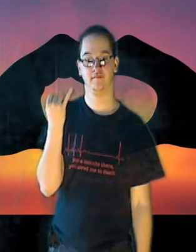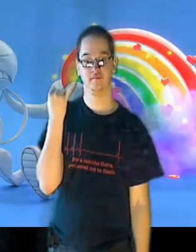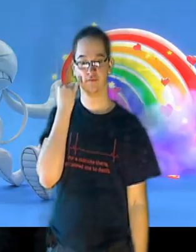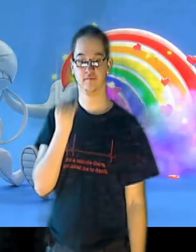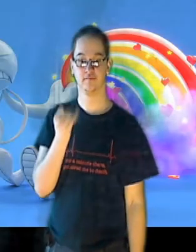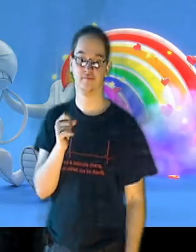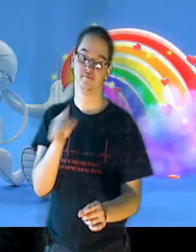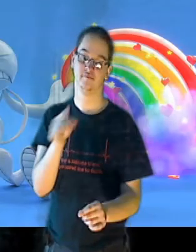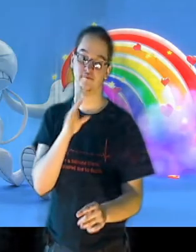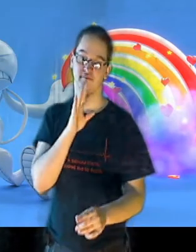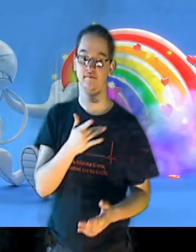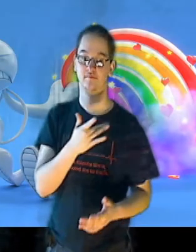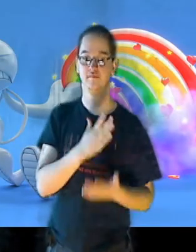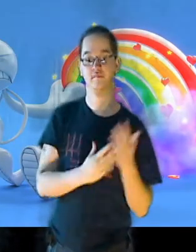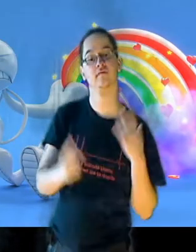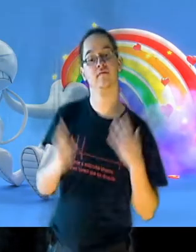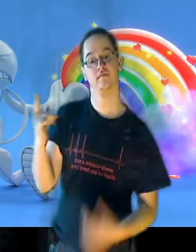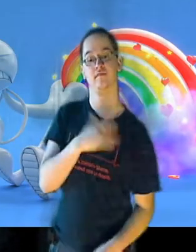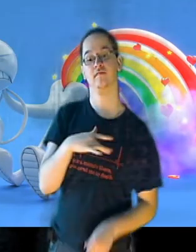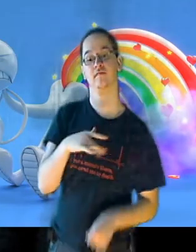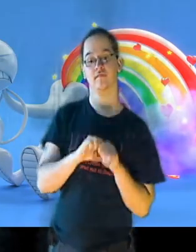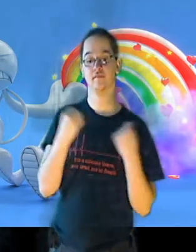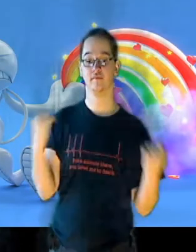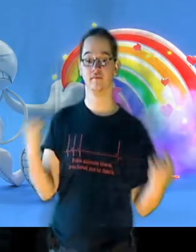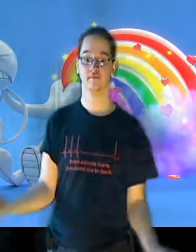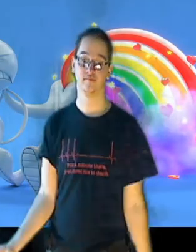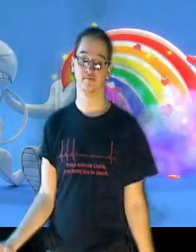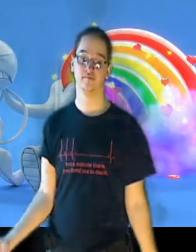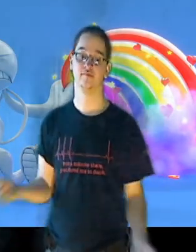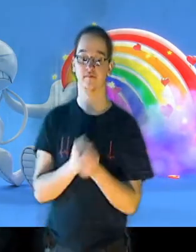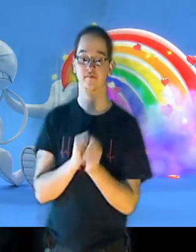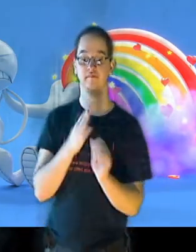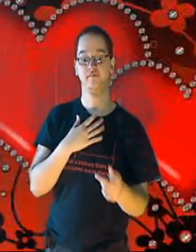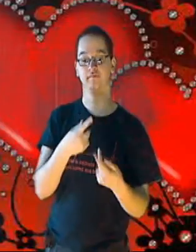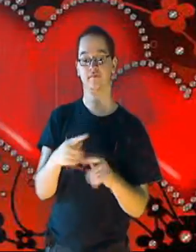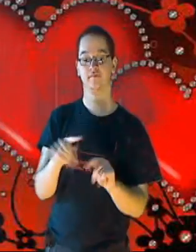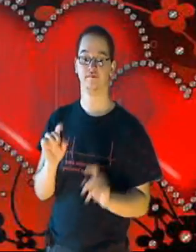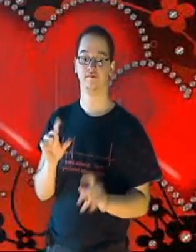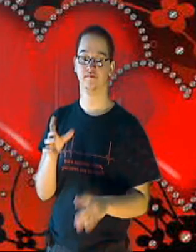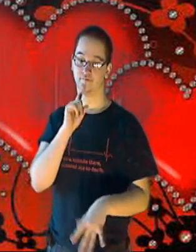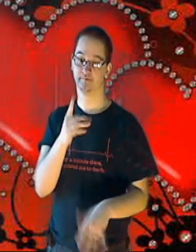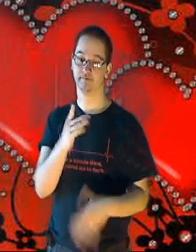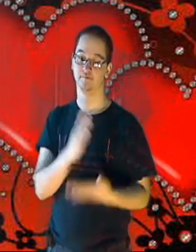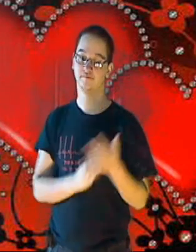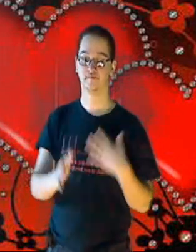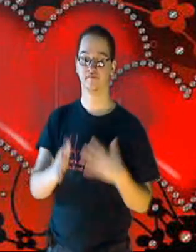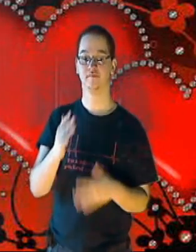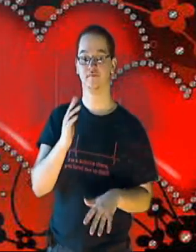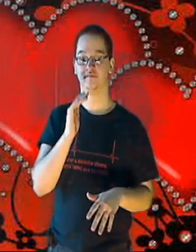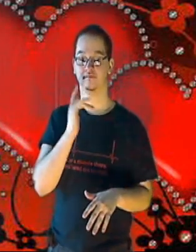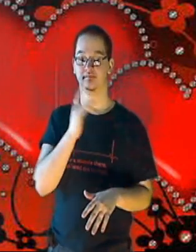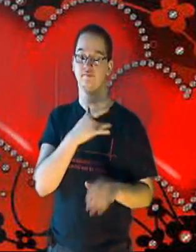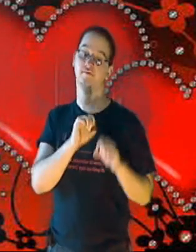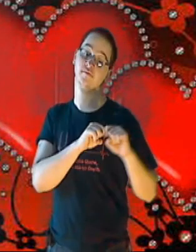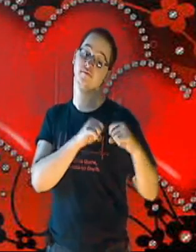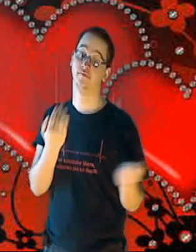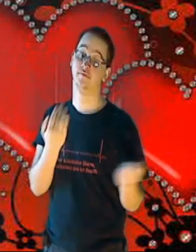If you're gonna be someone's heartbreak I'll take my chances If you're gonna be someone's heartbreak If